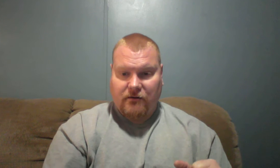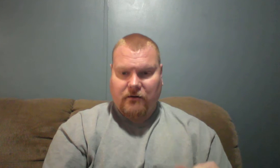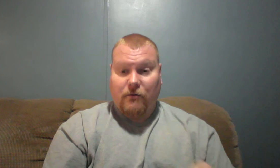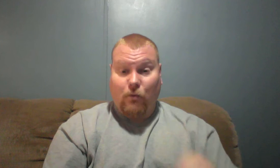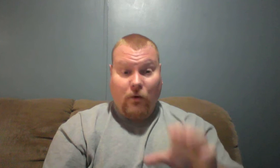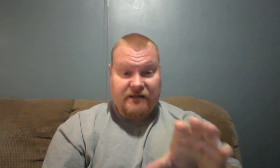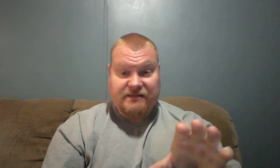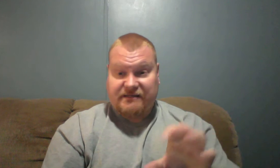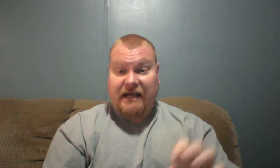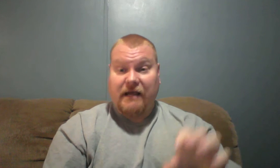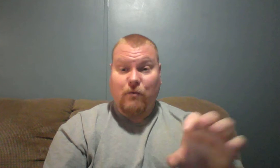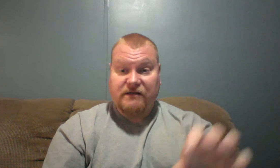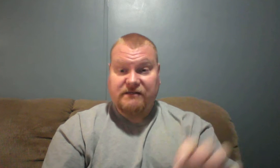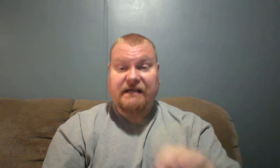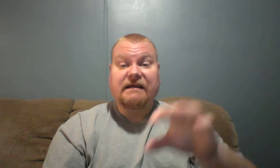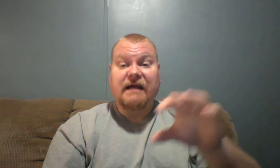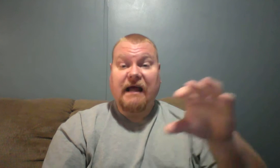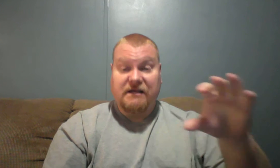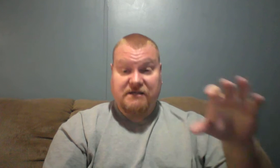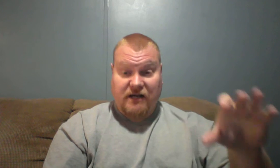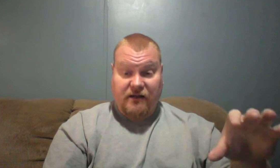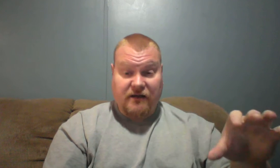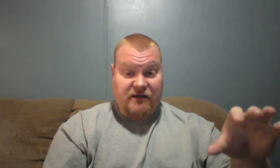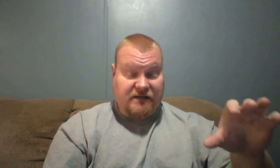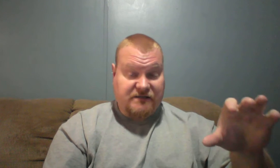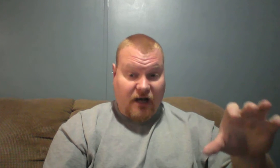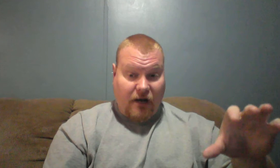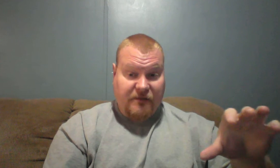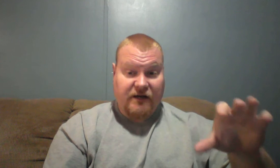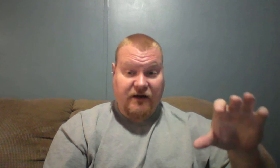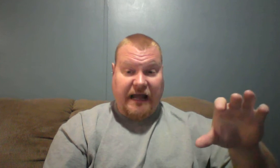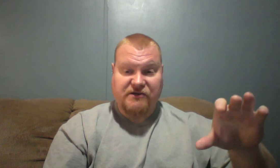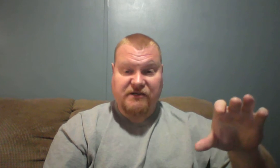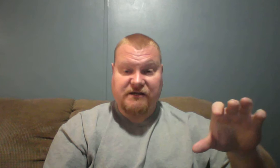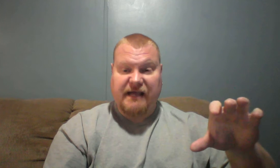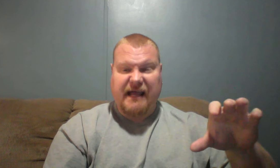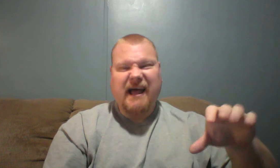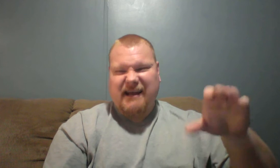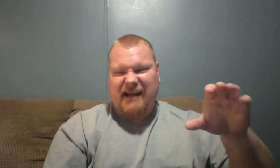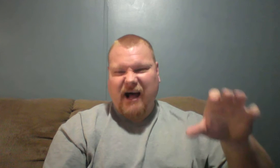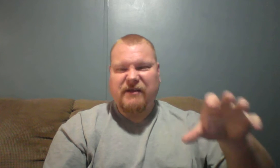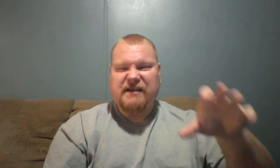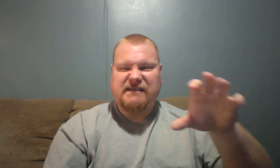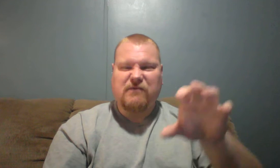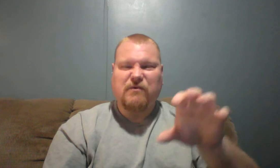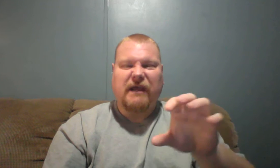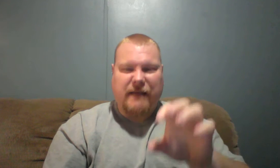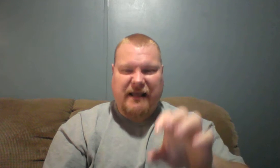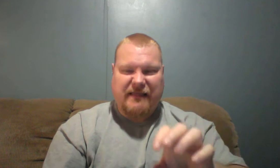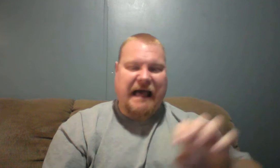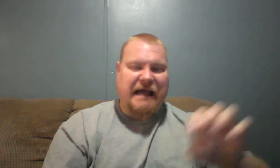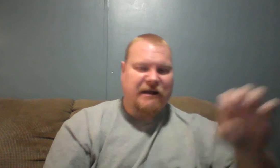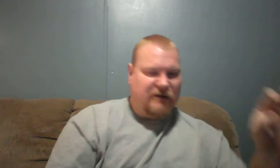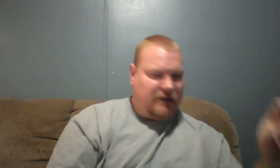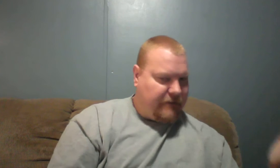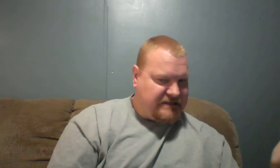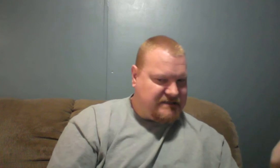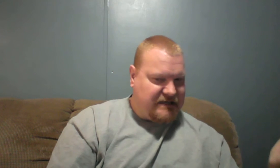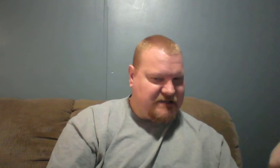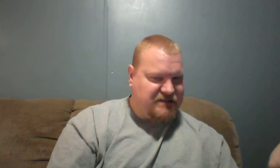What does it say? What does it say? Does the commentary actually just say, no, this doesn't really mean that. It really means this. You